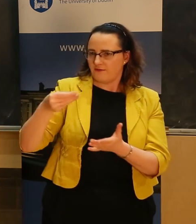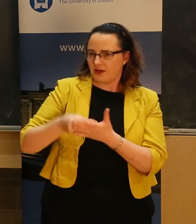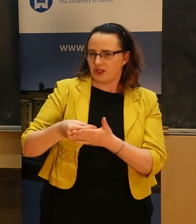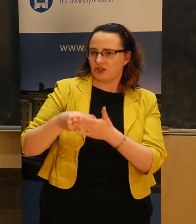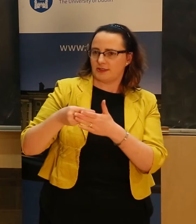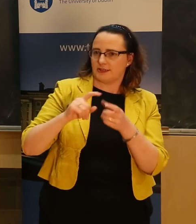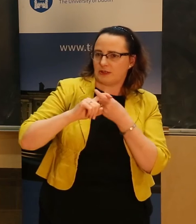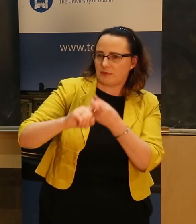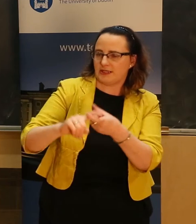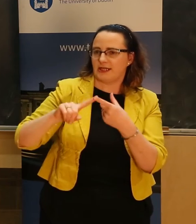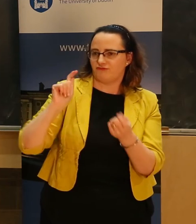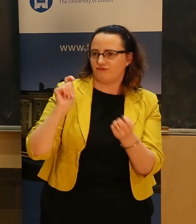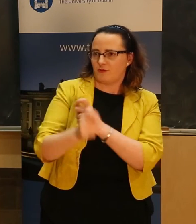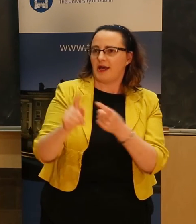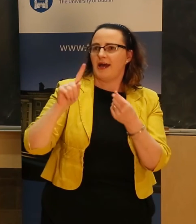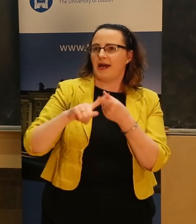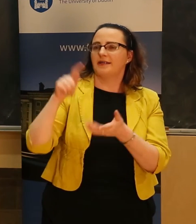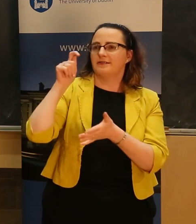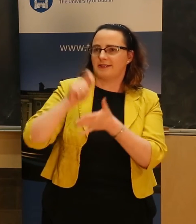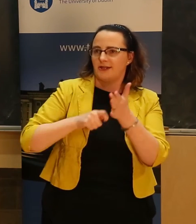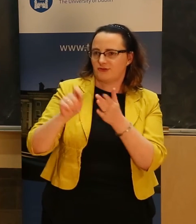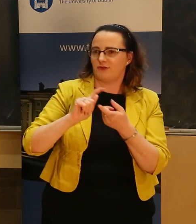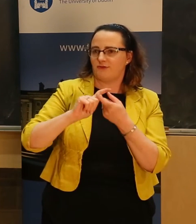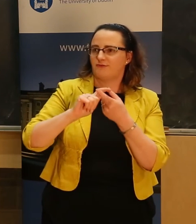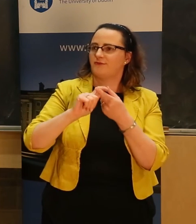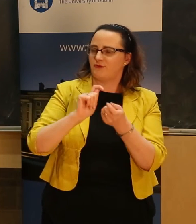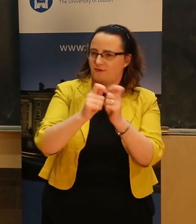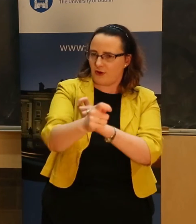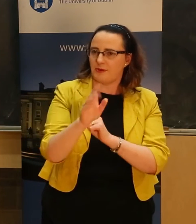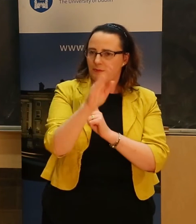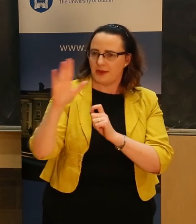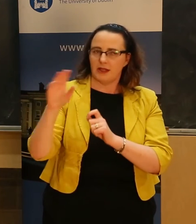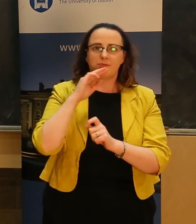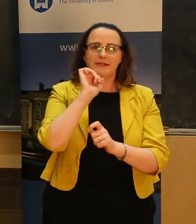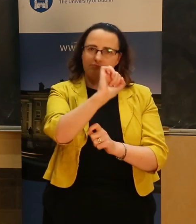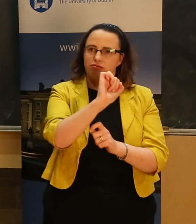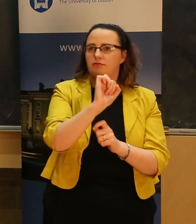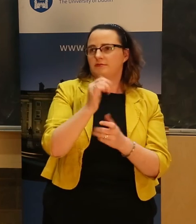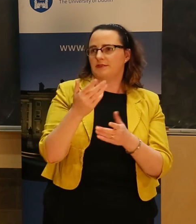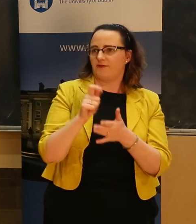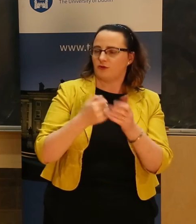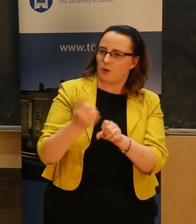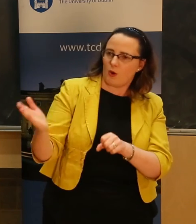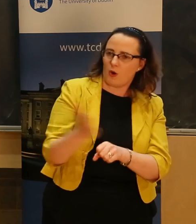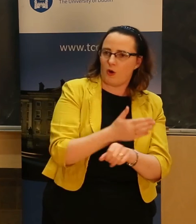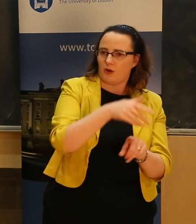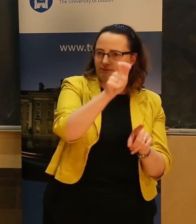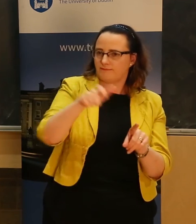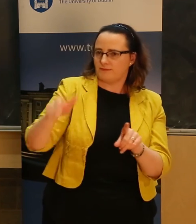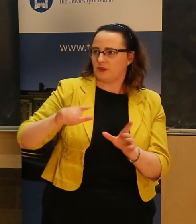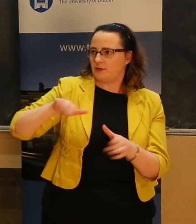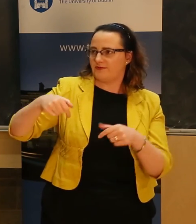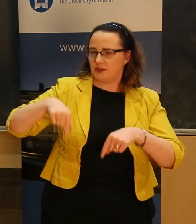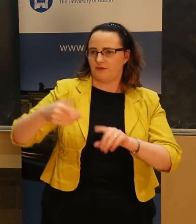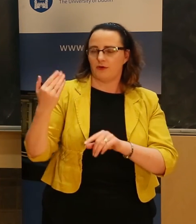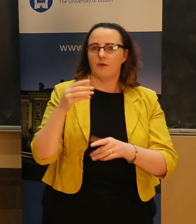reform bill, and the Shannon's electoral reform bill, which would give a vote to all graduates. Trinity has served the Shannon well. We